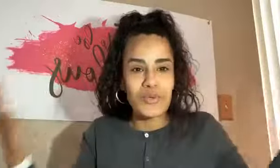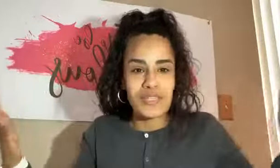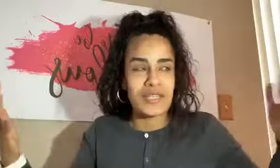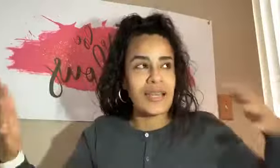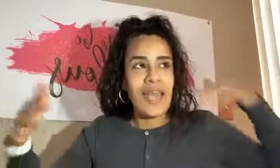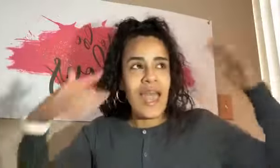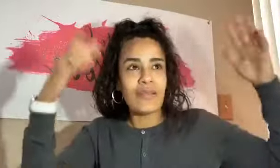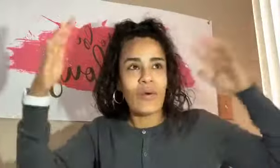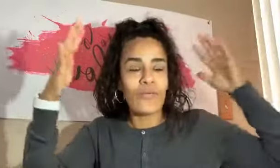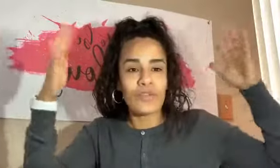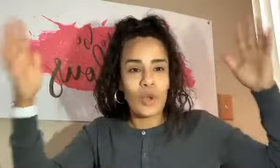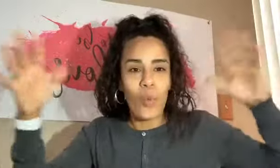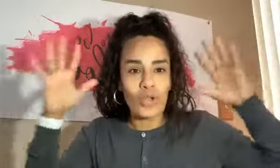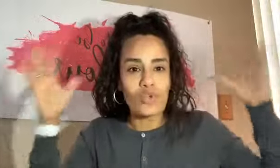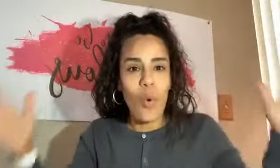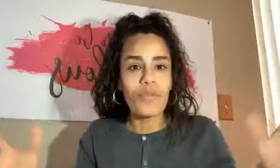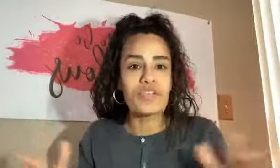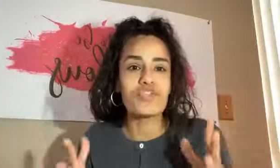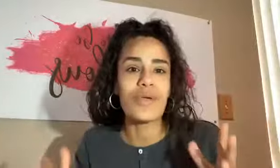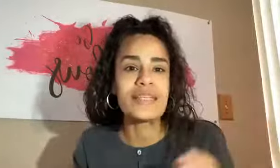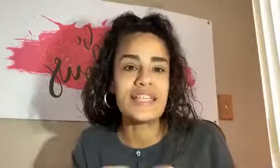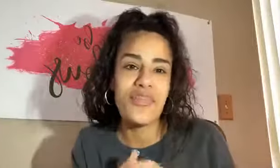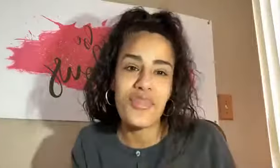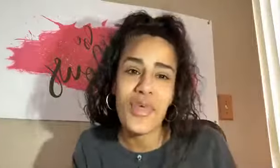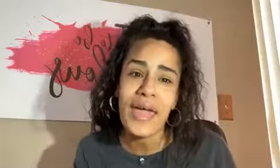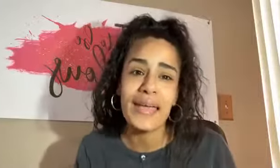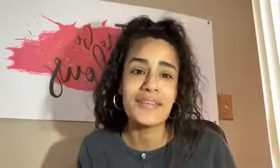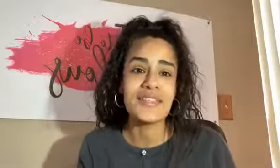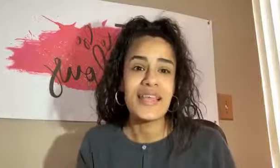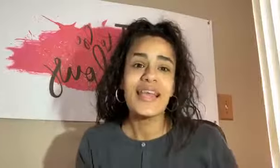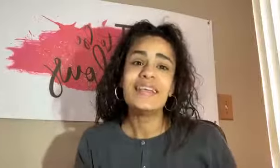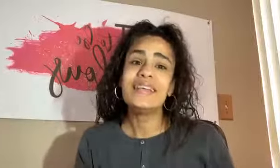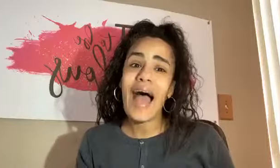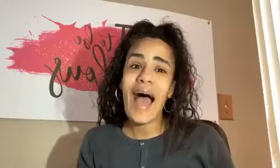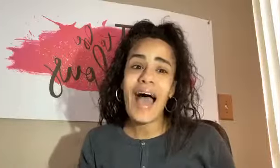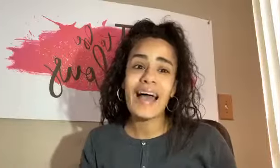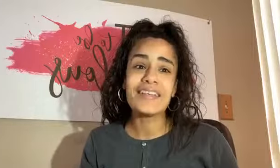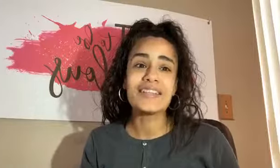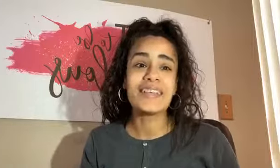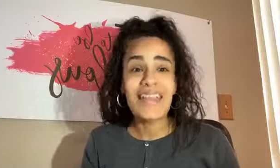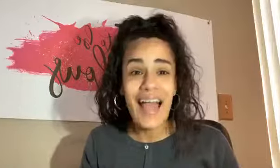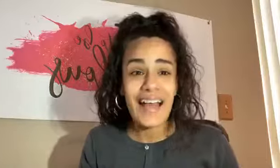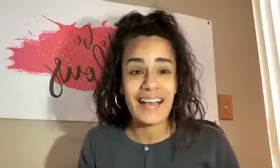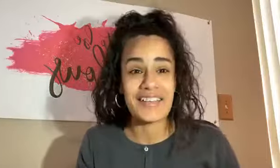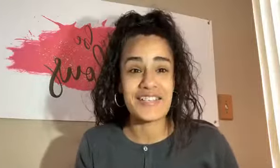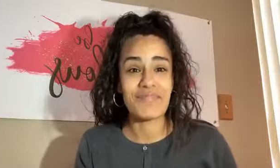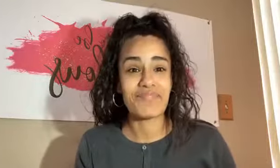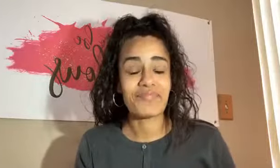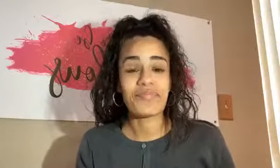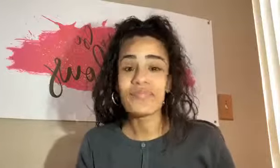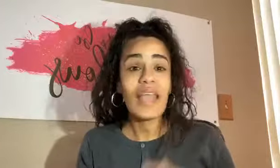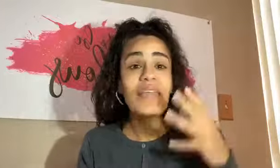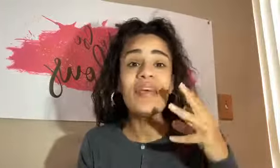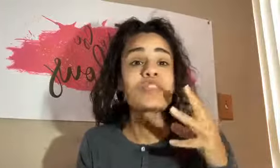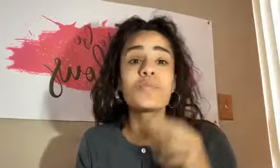doers and, and, you know, want to do all these crazy things. Yes. Yes. And that's